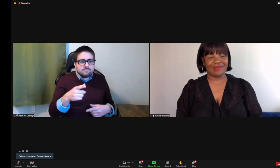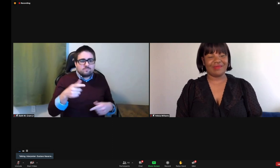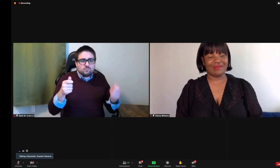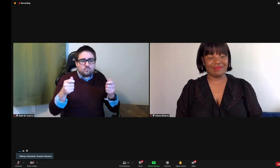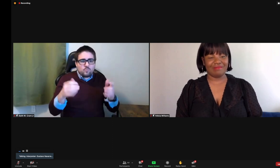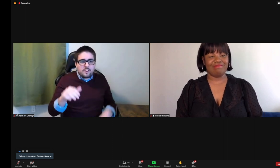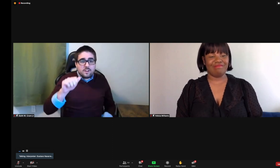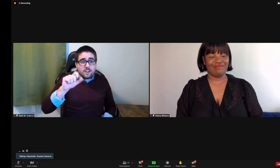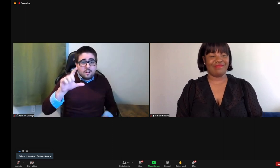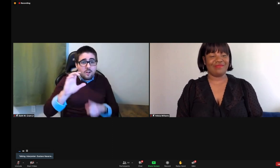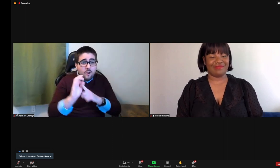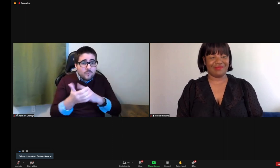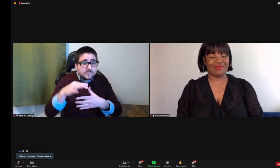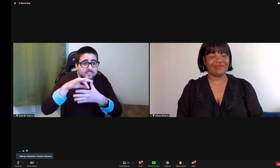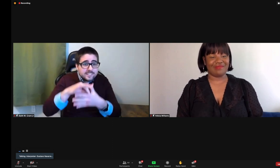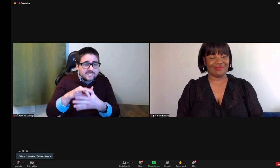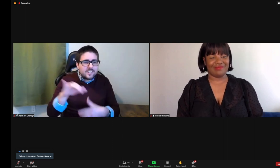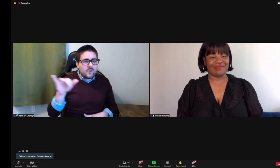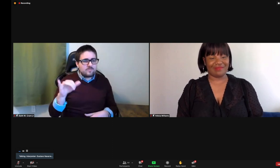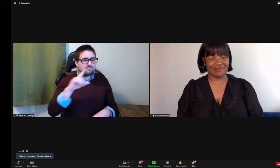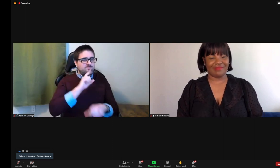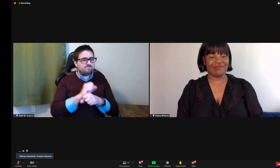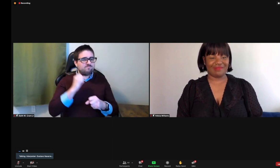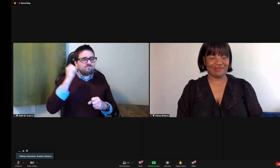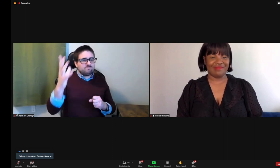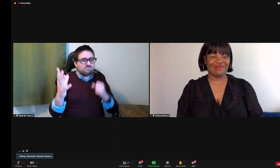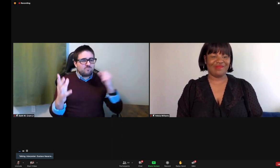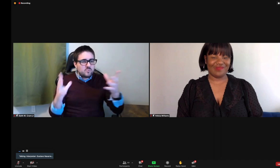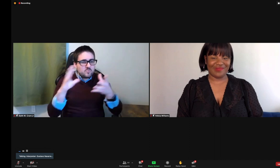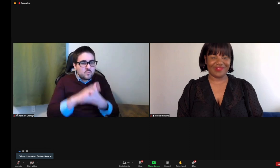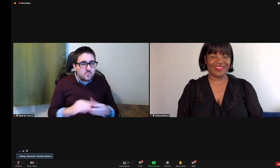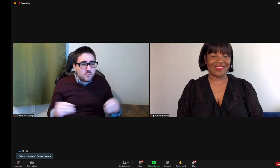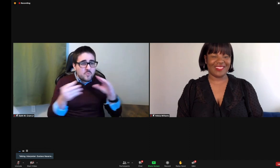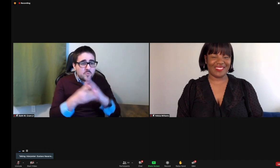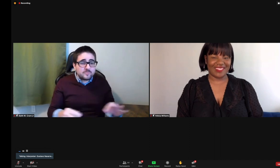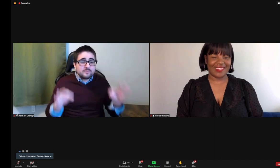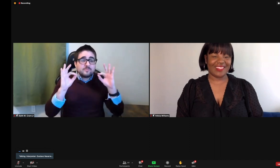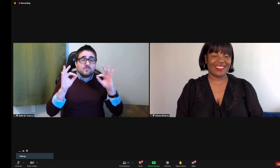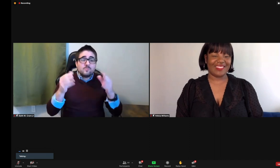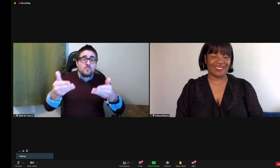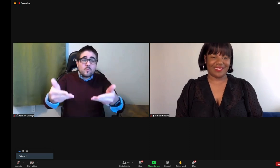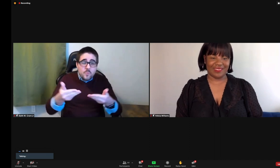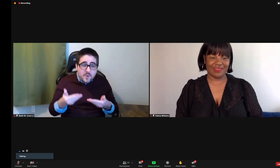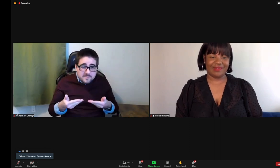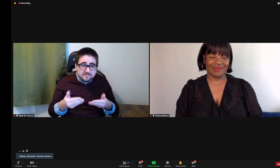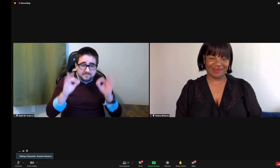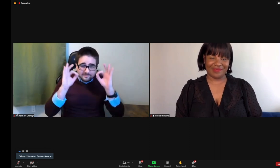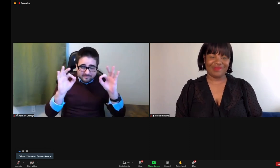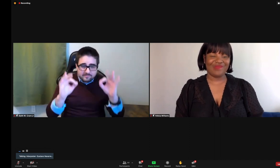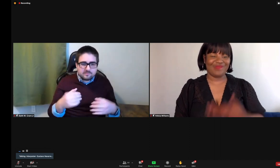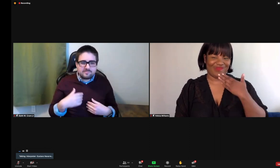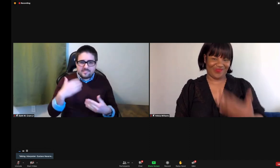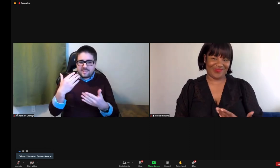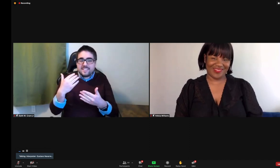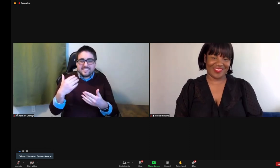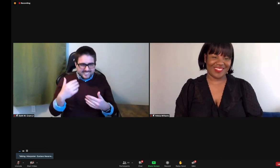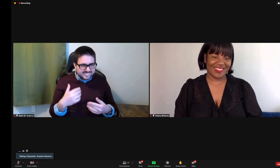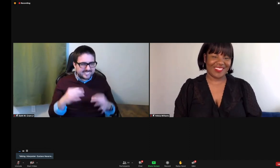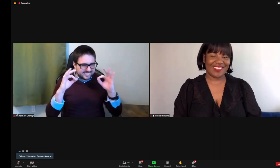She was the coordinator for cultural content for the ASL Storybooks. Welcome, Felicia.